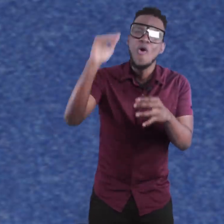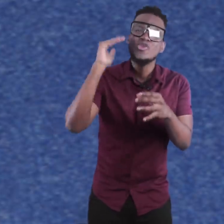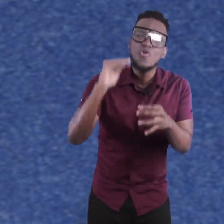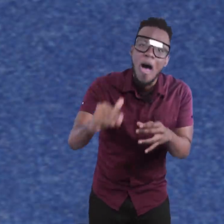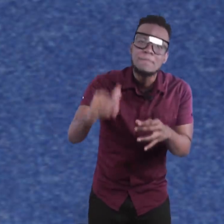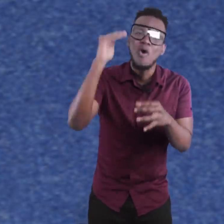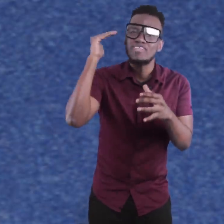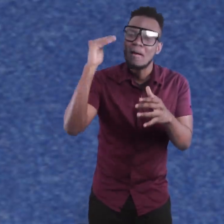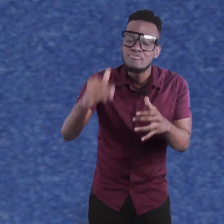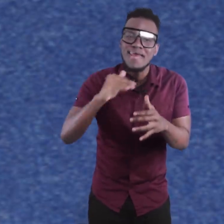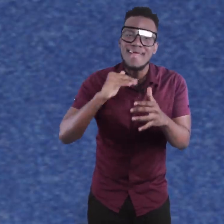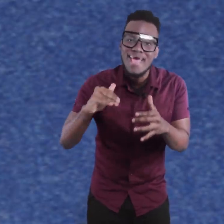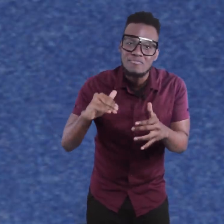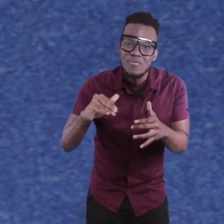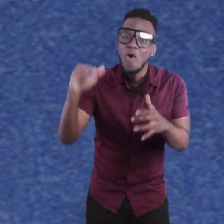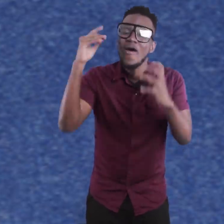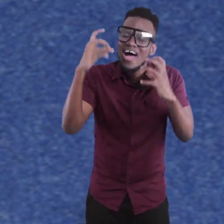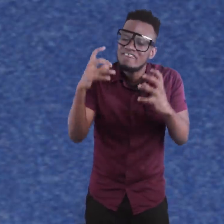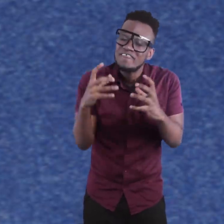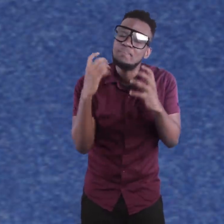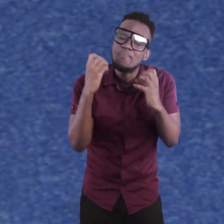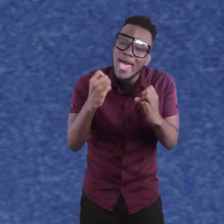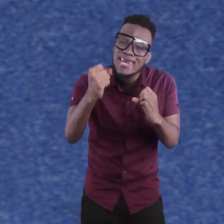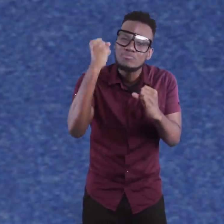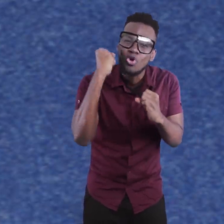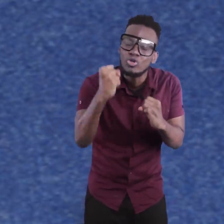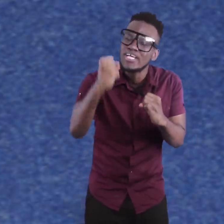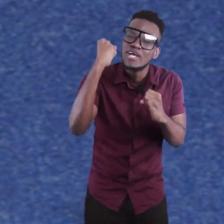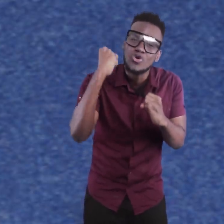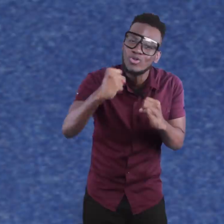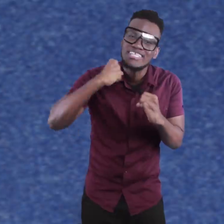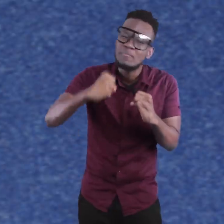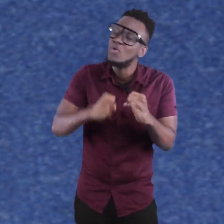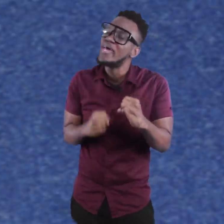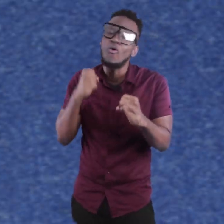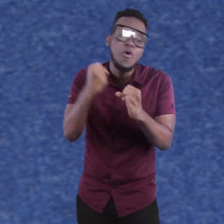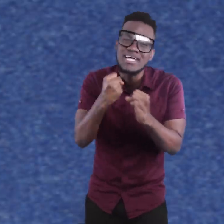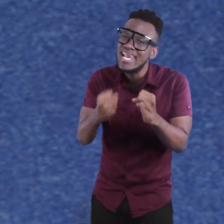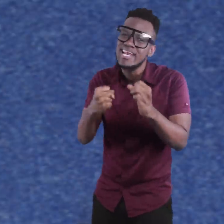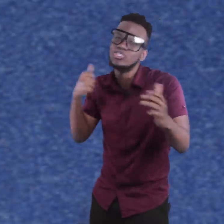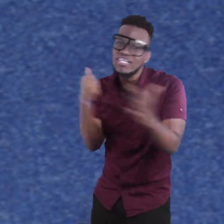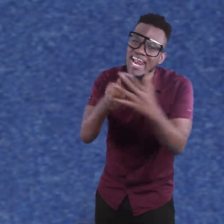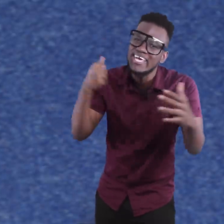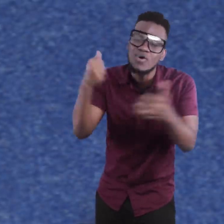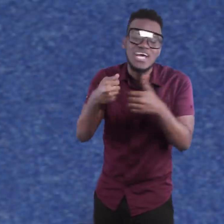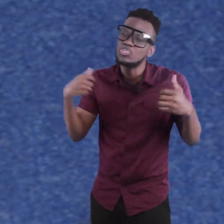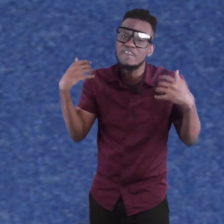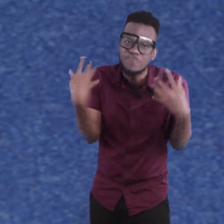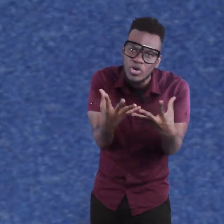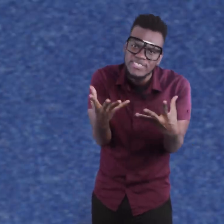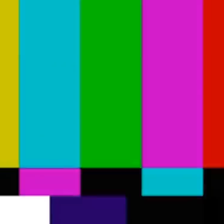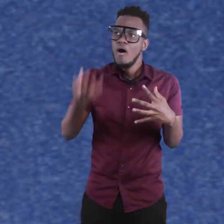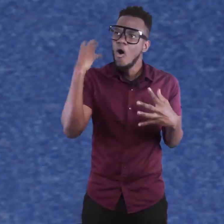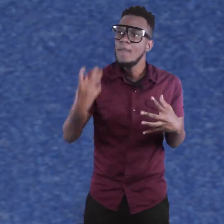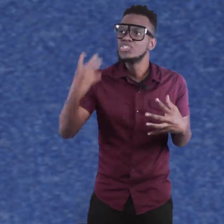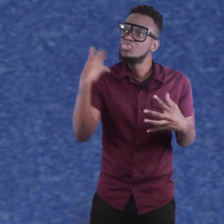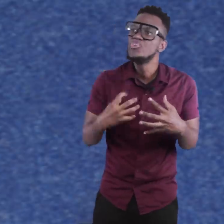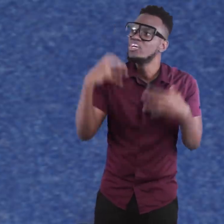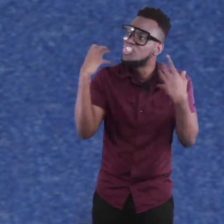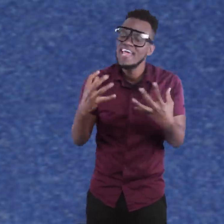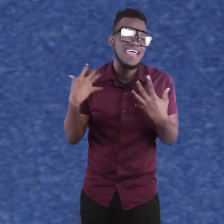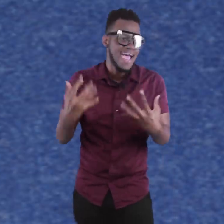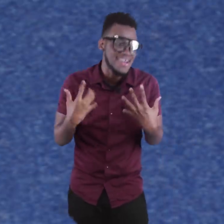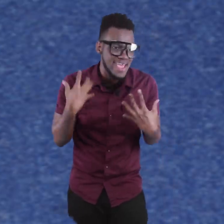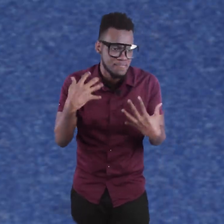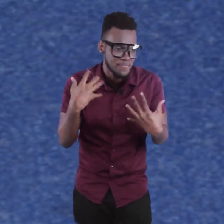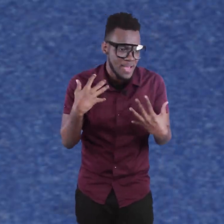know the amount of bread of them? We have to bite them tongue so they don't say the way the opening line they just kind of kick with a certain force. How must